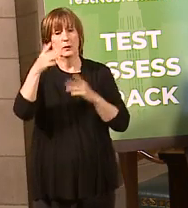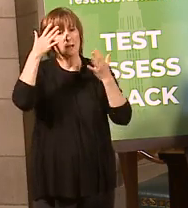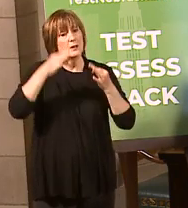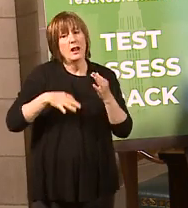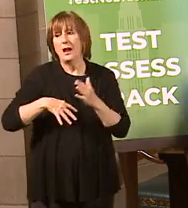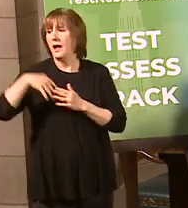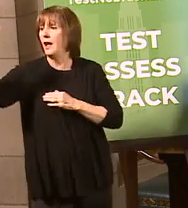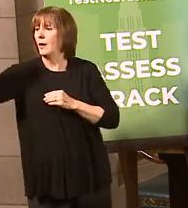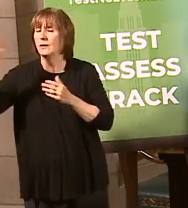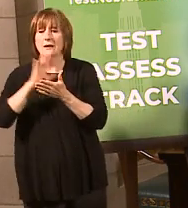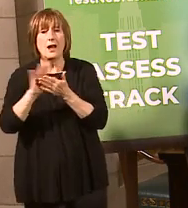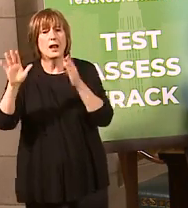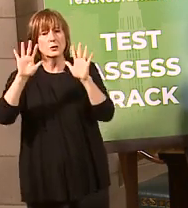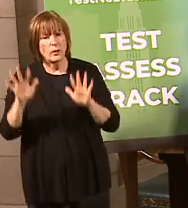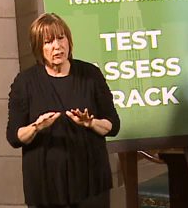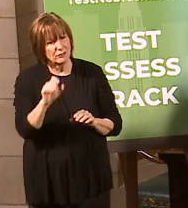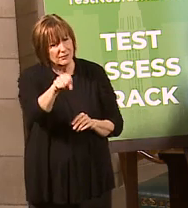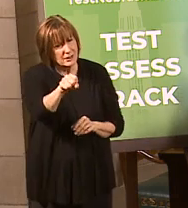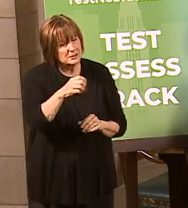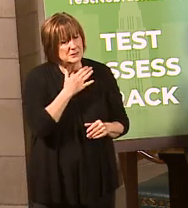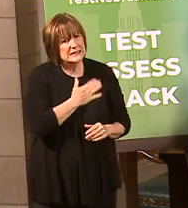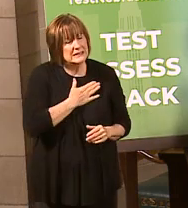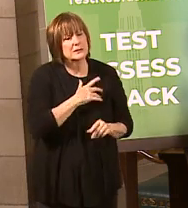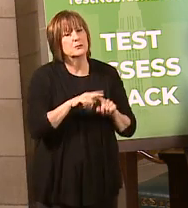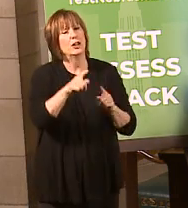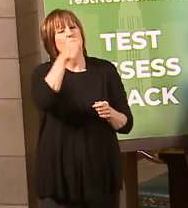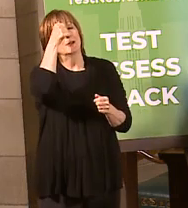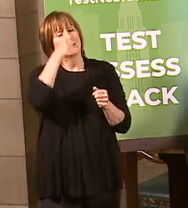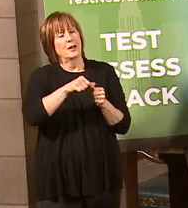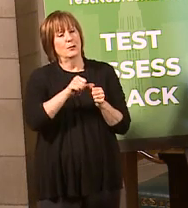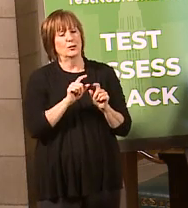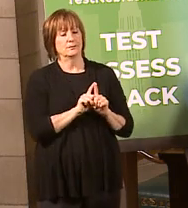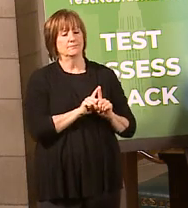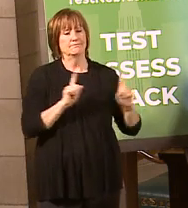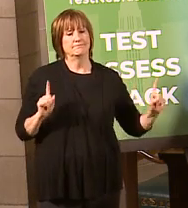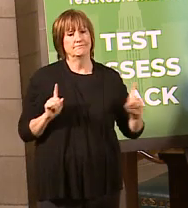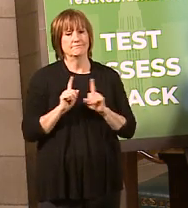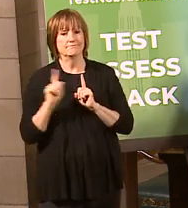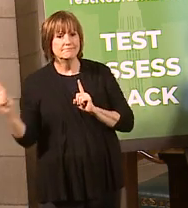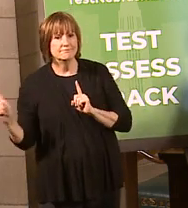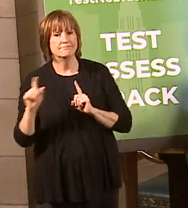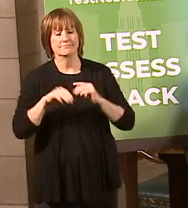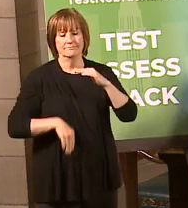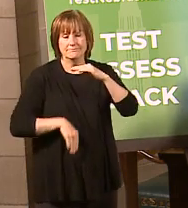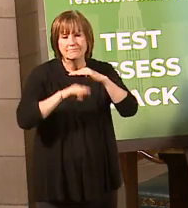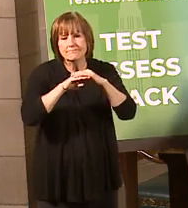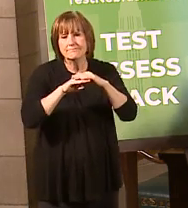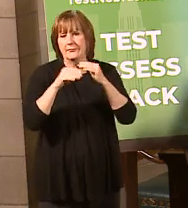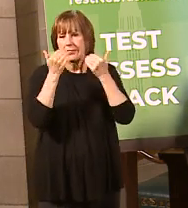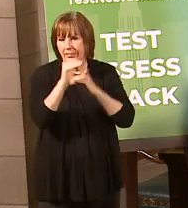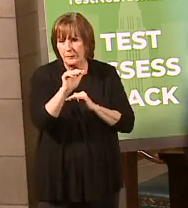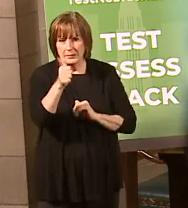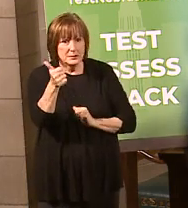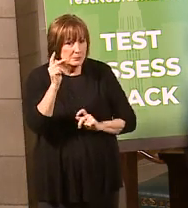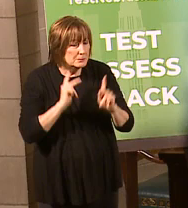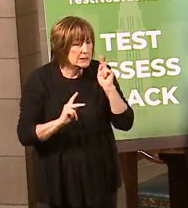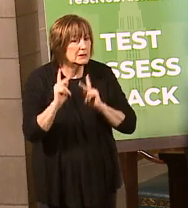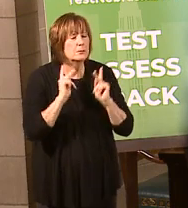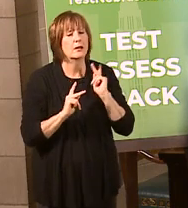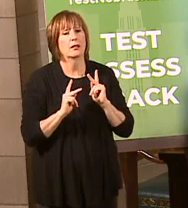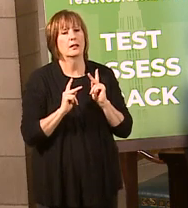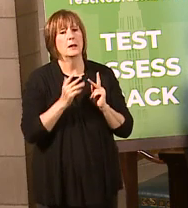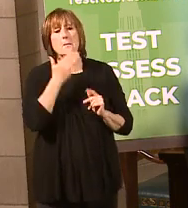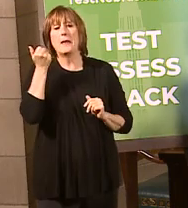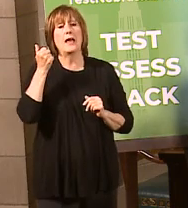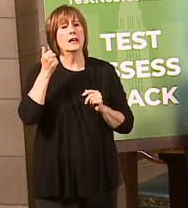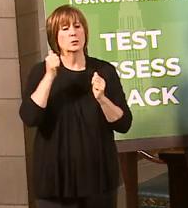out and enjoy the nice weather, which we want people to do, please remember the social distancing guidelines, the 10-person rule on gatherings. Best if you're only within